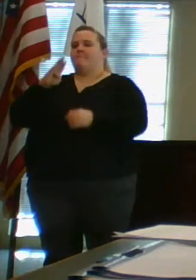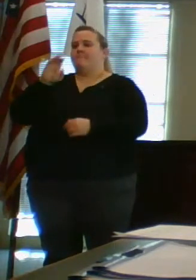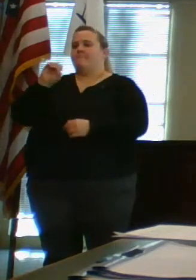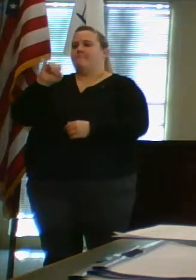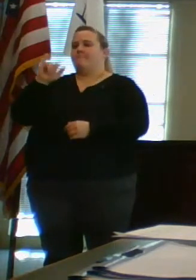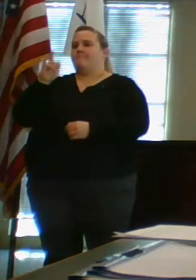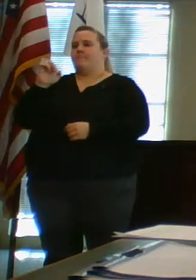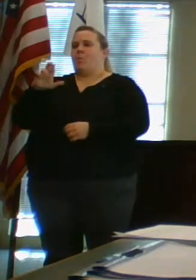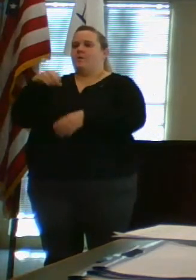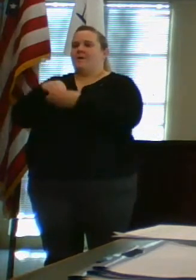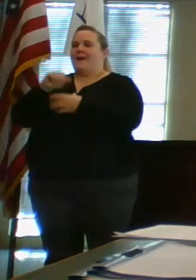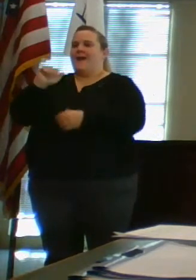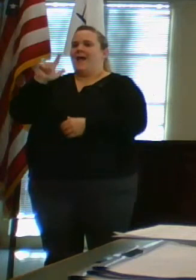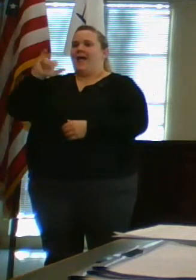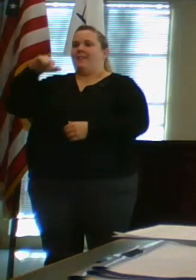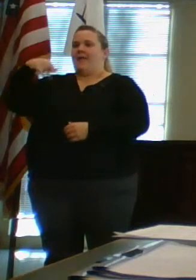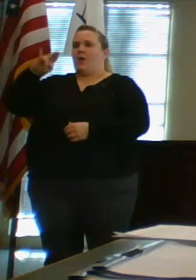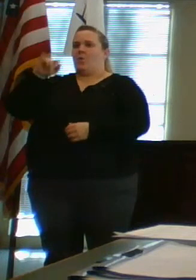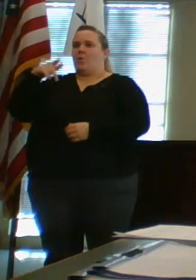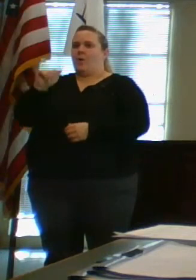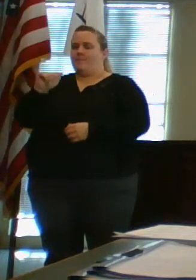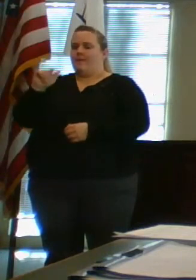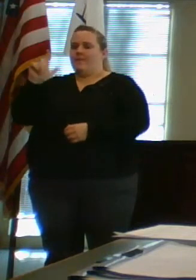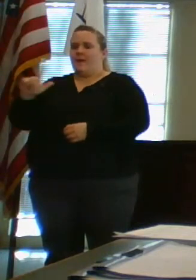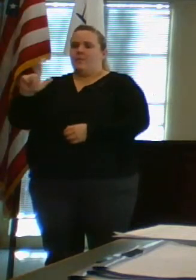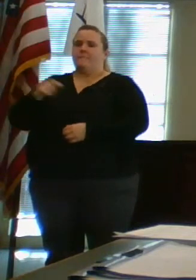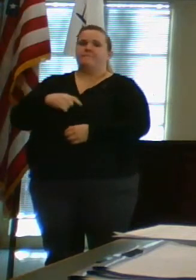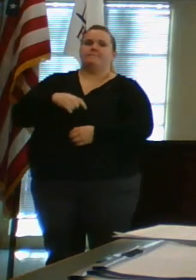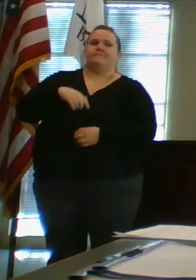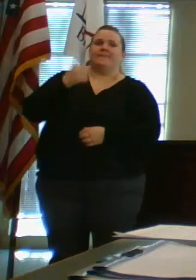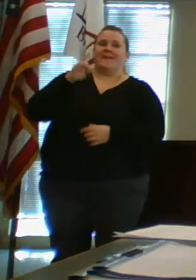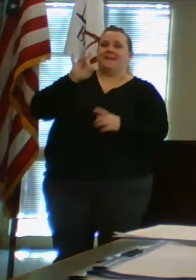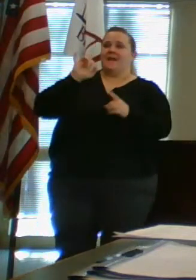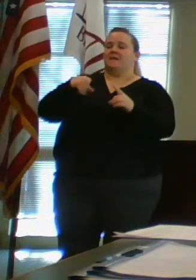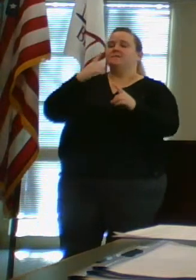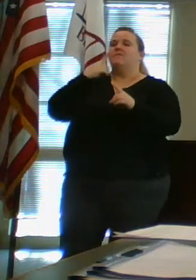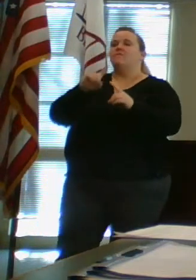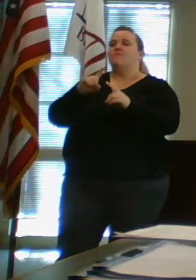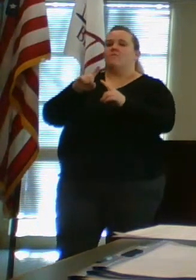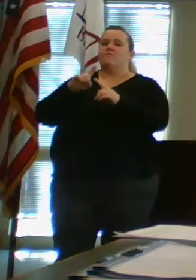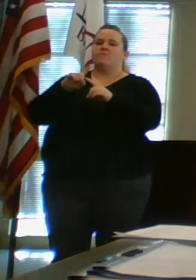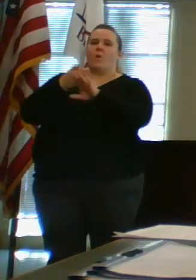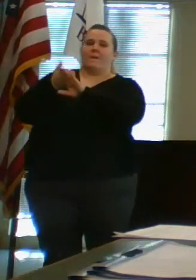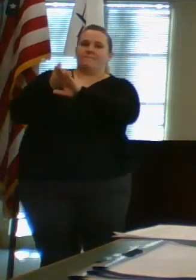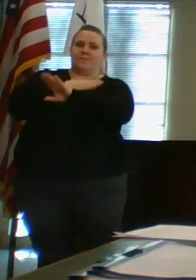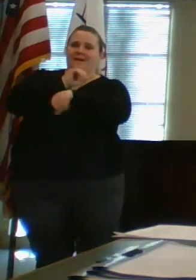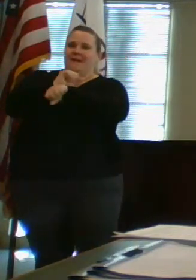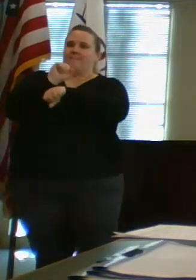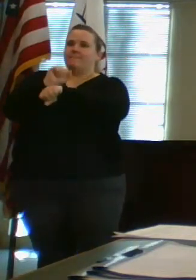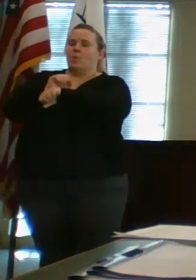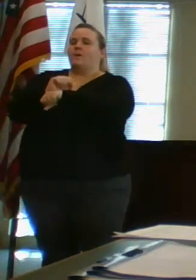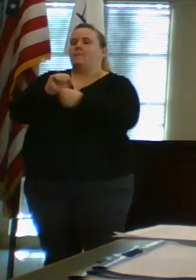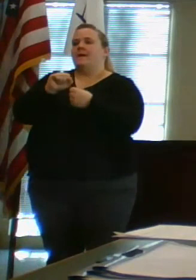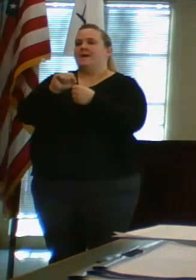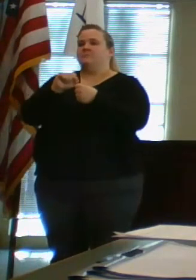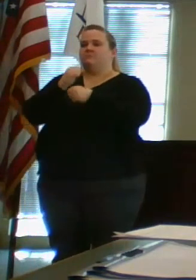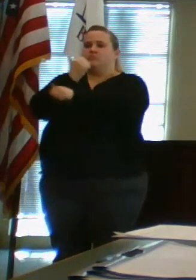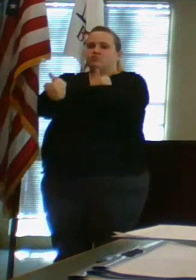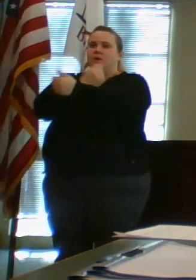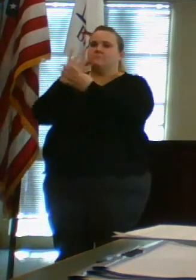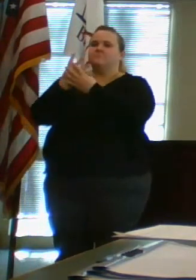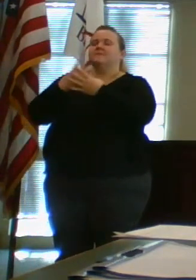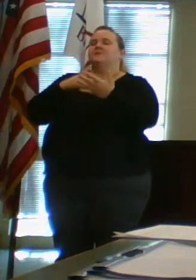Eighteen is for human resources. It's the pre-employment drug policy. This is the policy that requires individuals